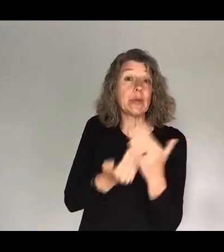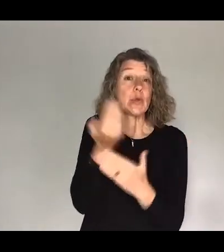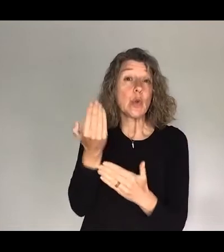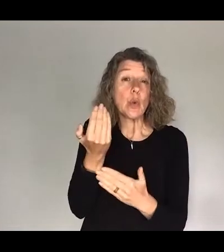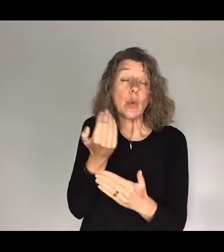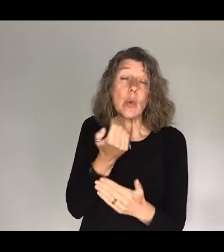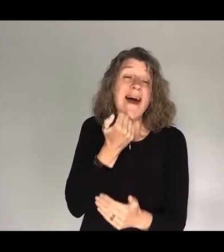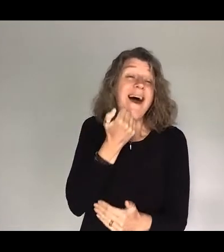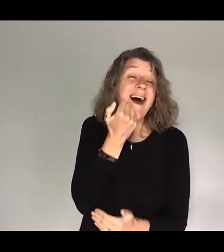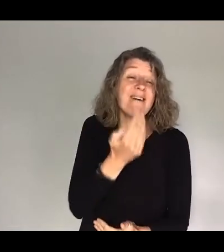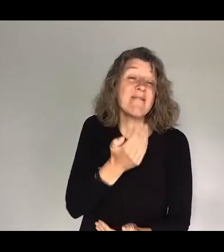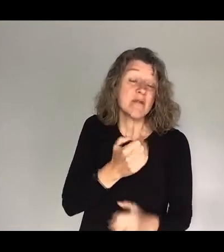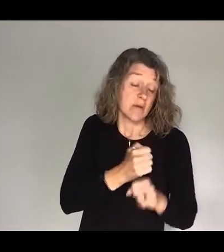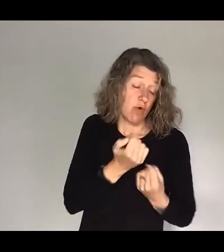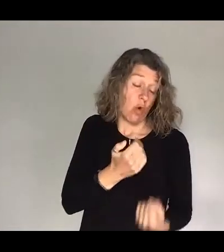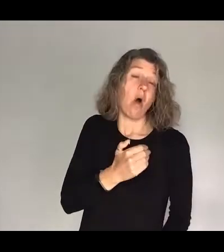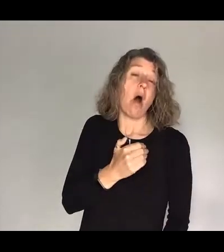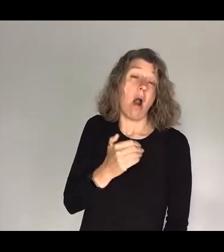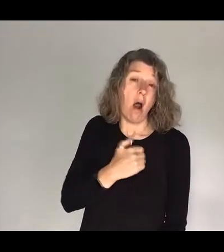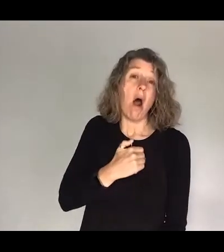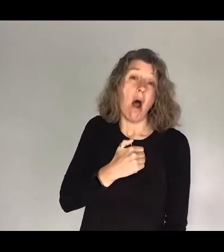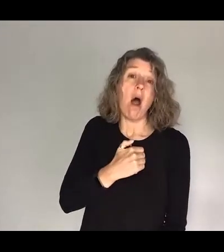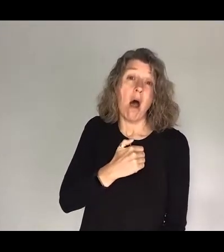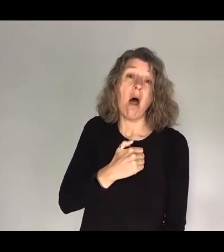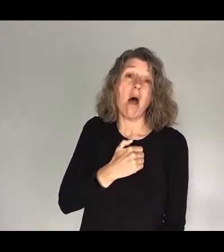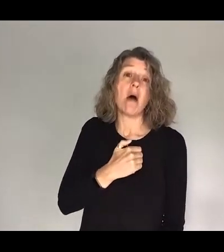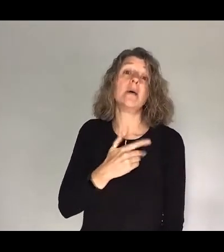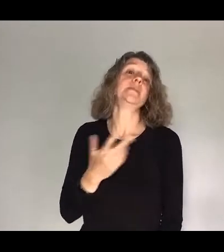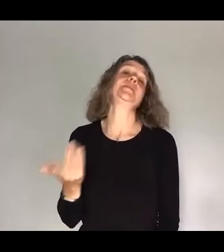heart that is broken.